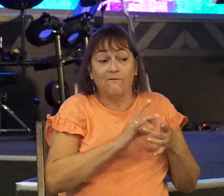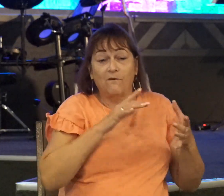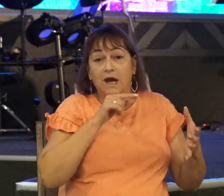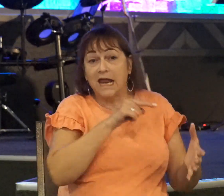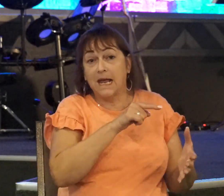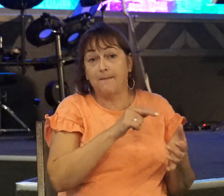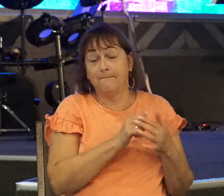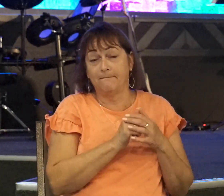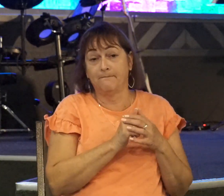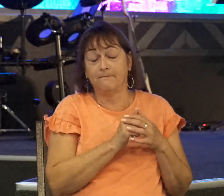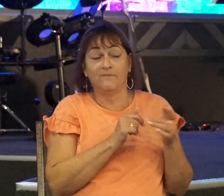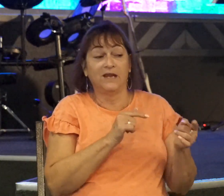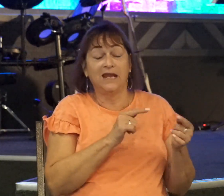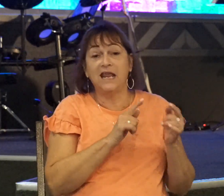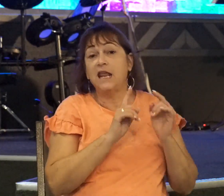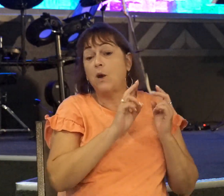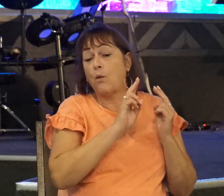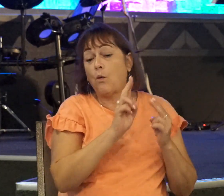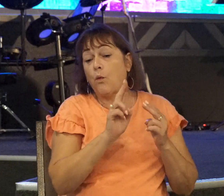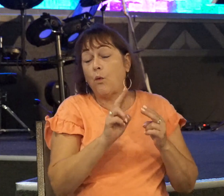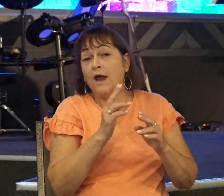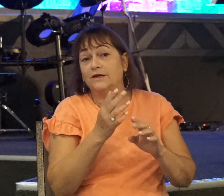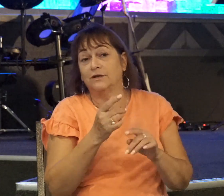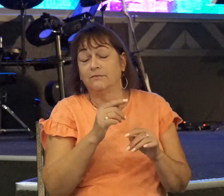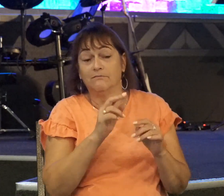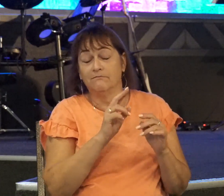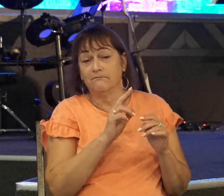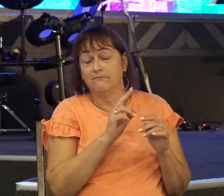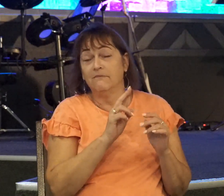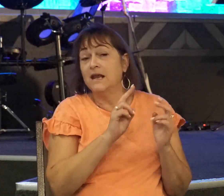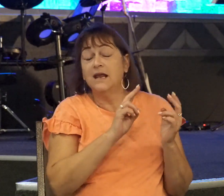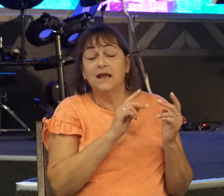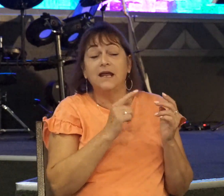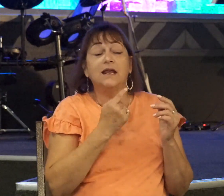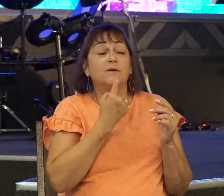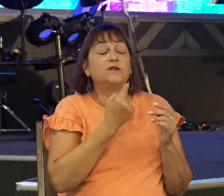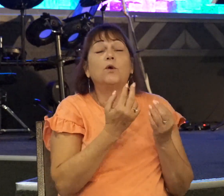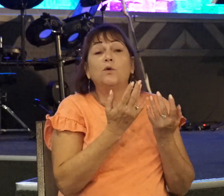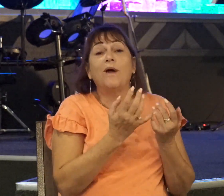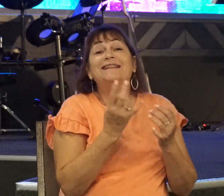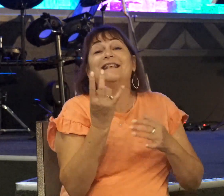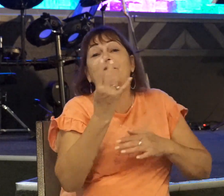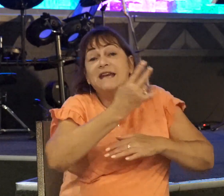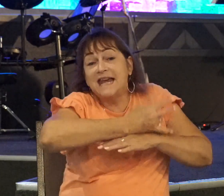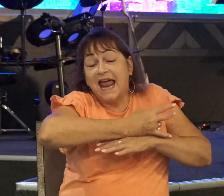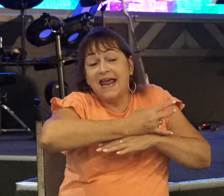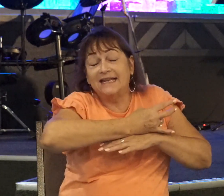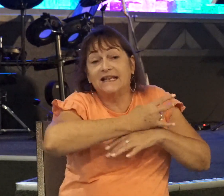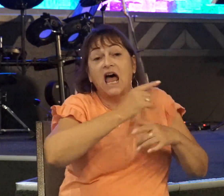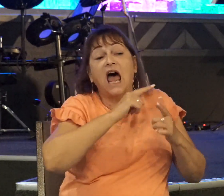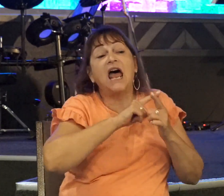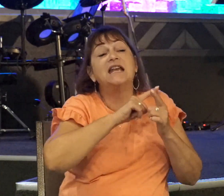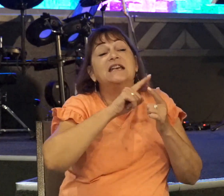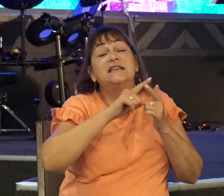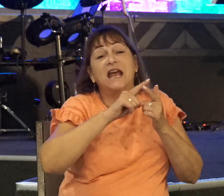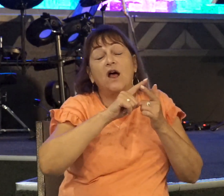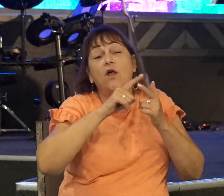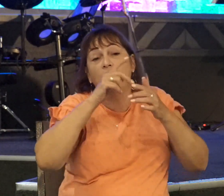well, he rushed ahead of the Lord. He was told to wait seven days until the prophet Samuel